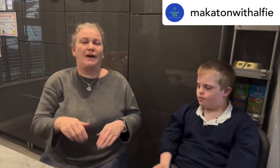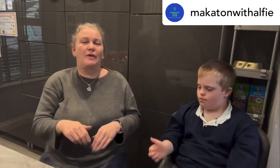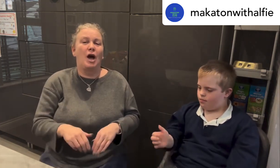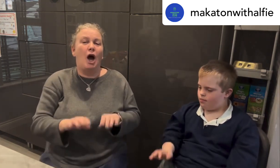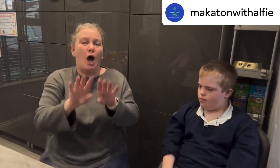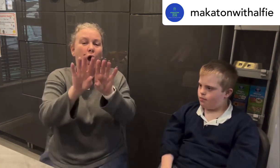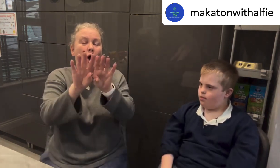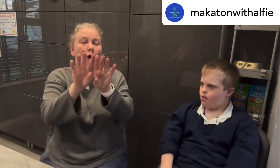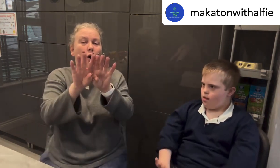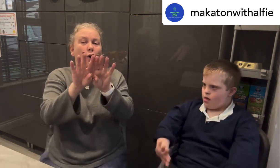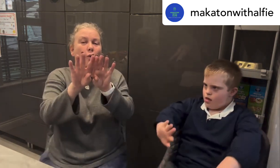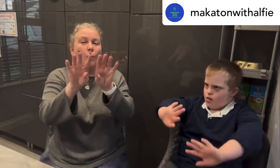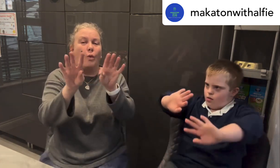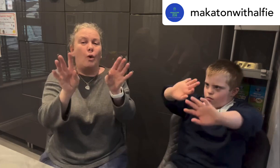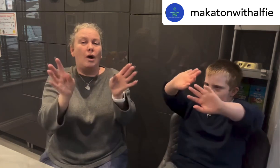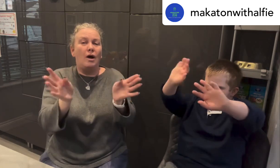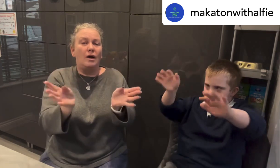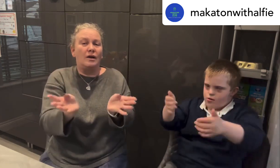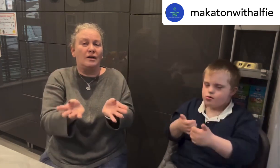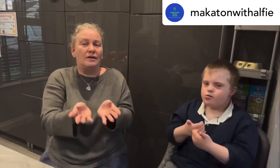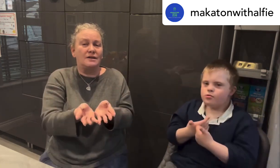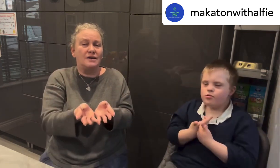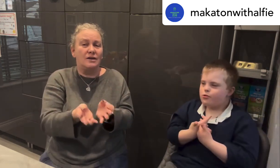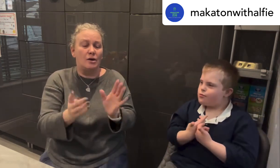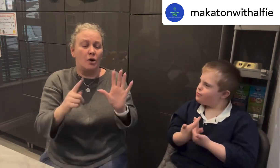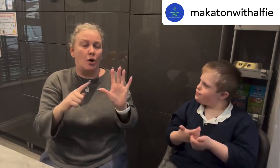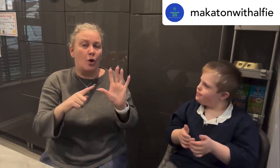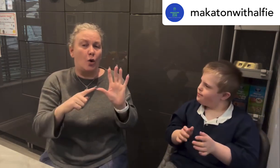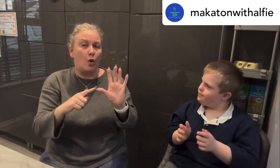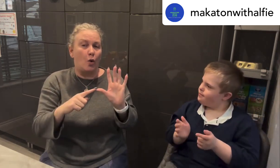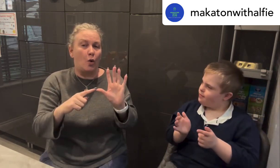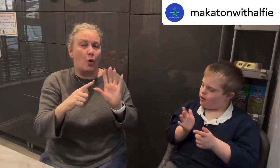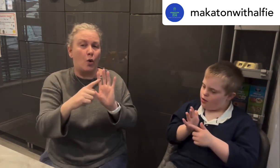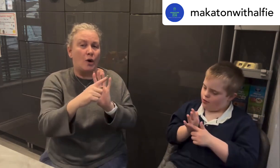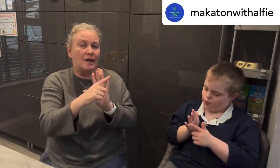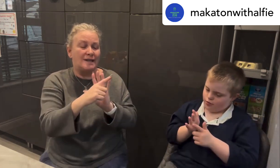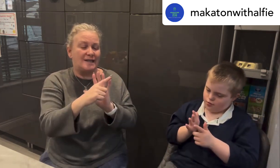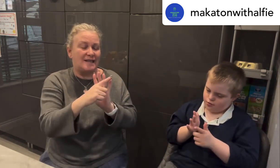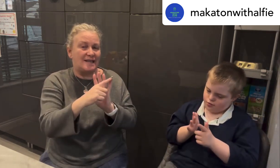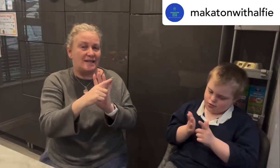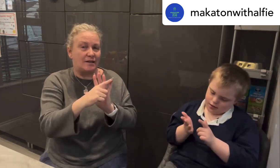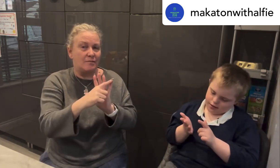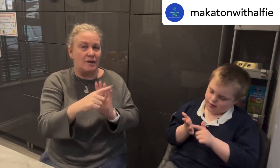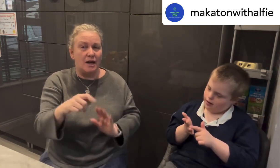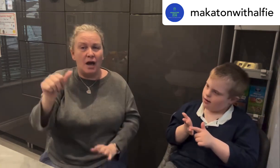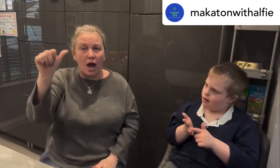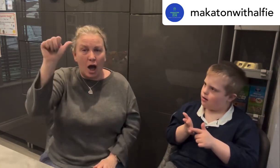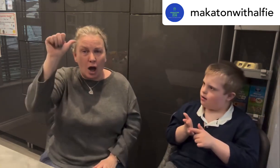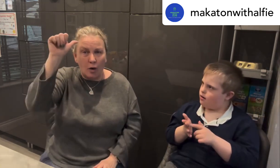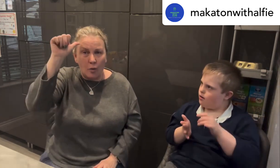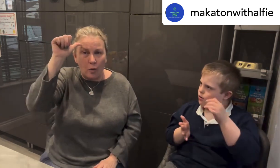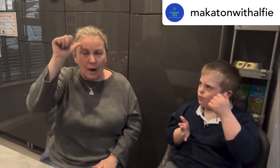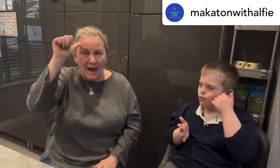have world autism awareness